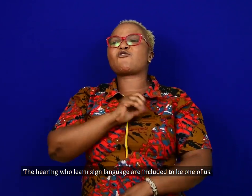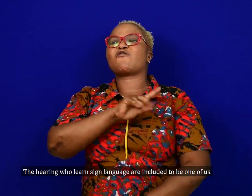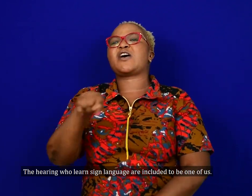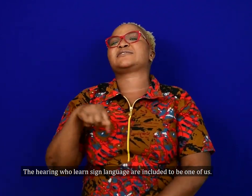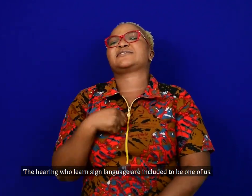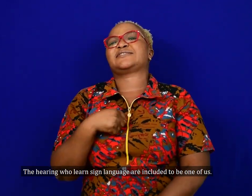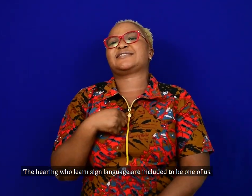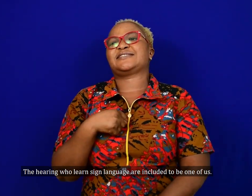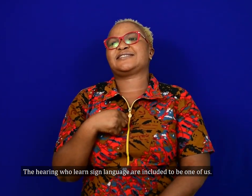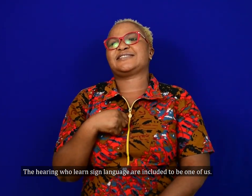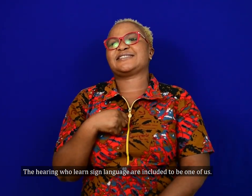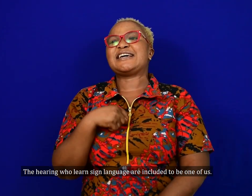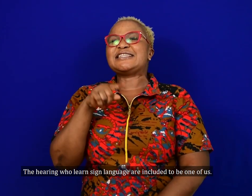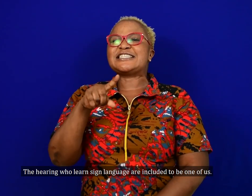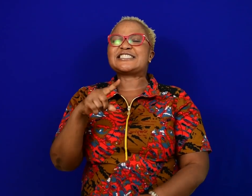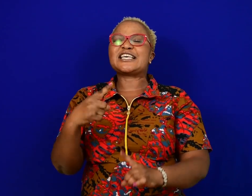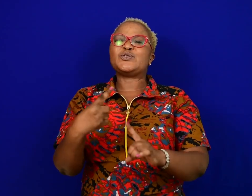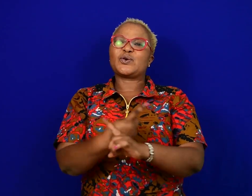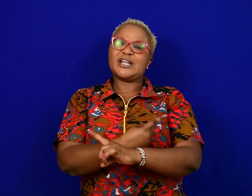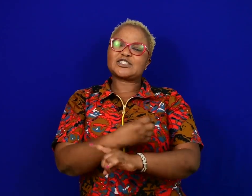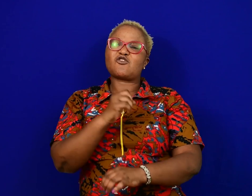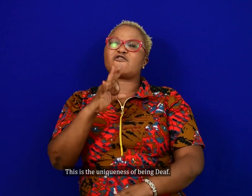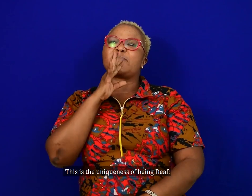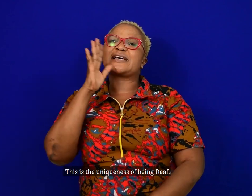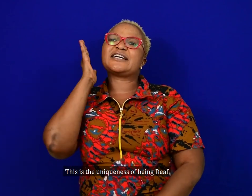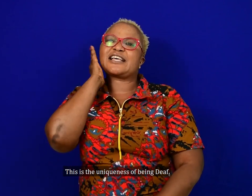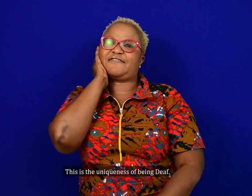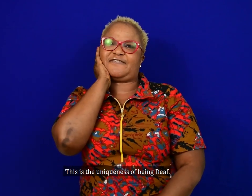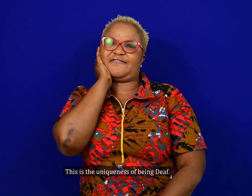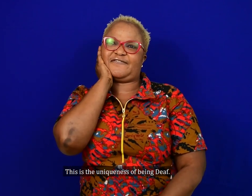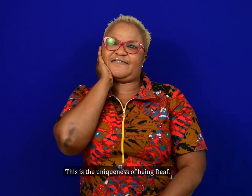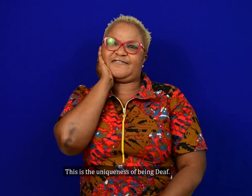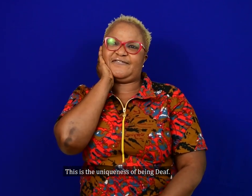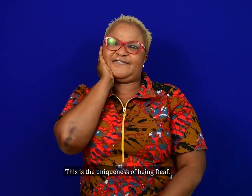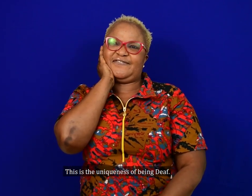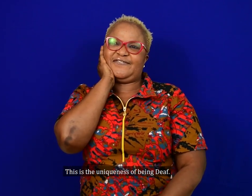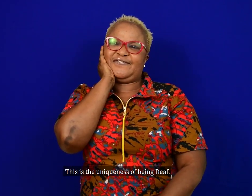are included to be one of us. That is the uniqueness of being deaf.